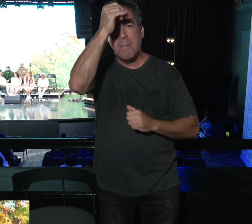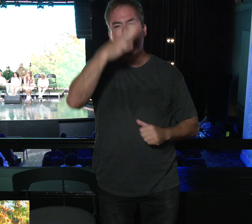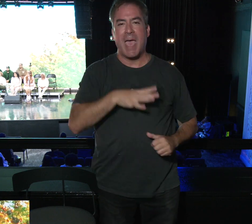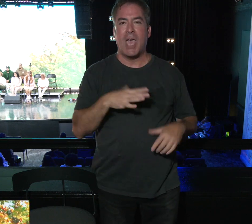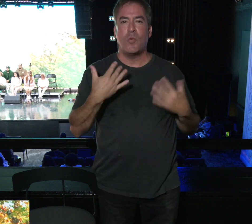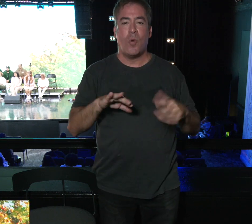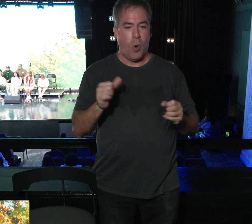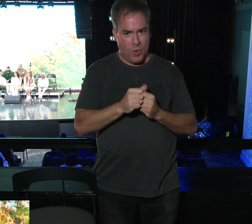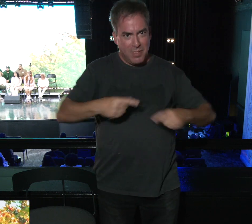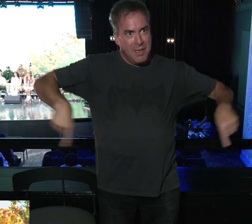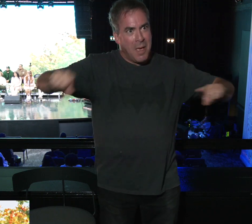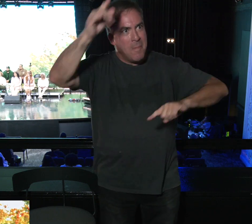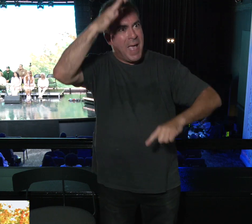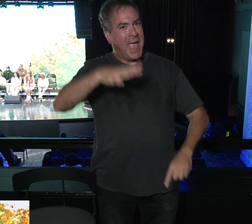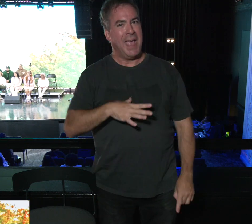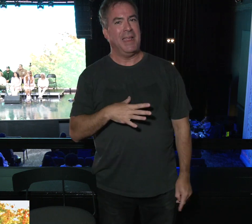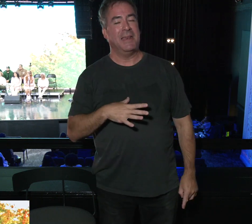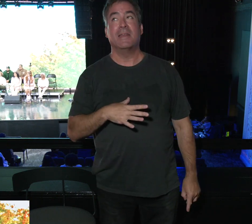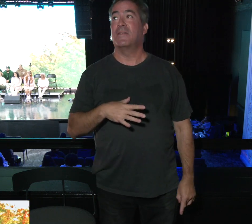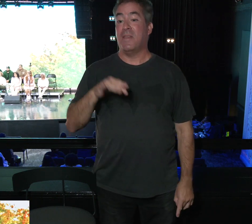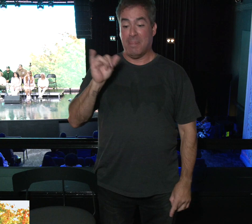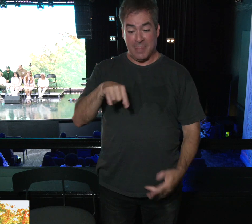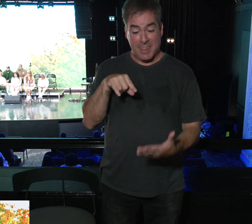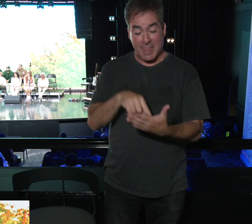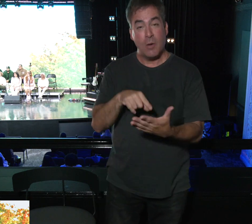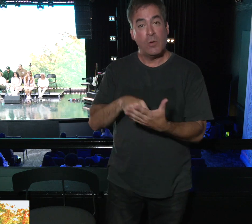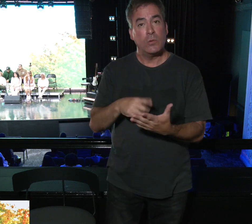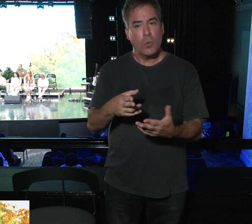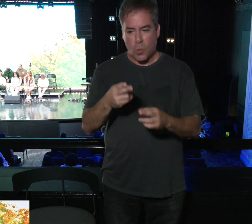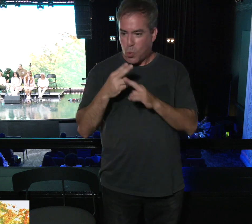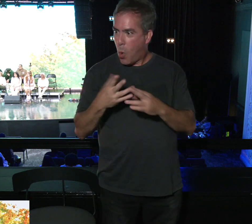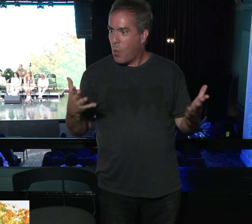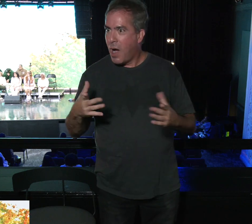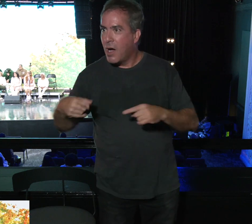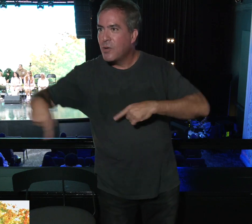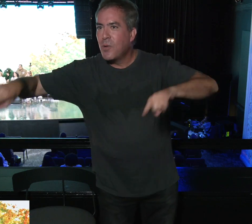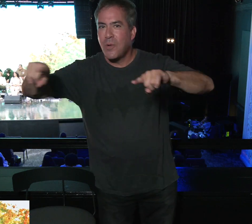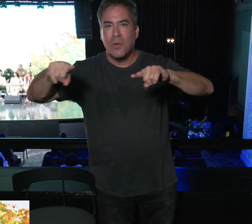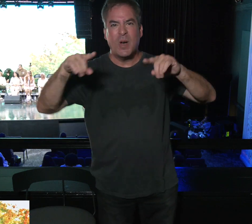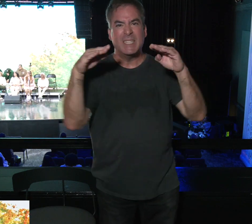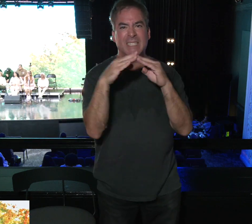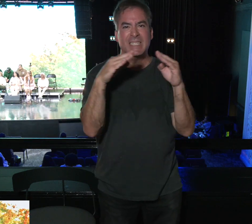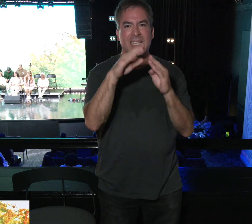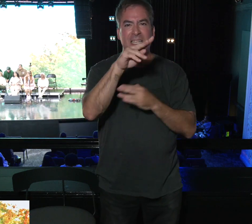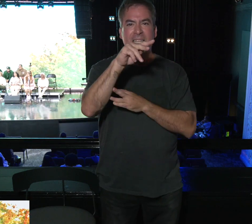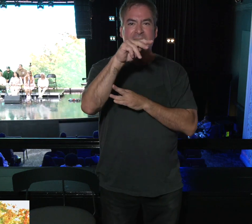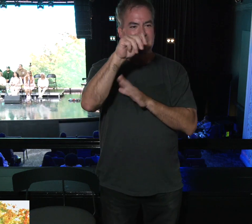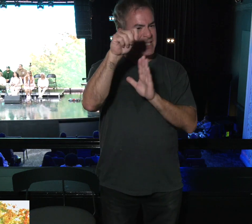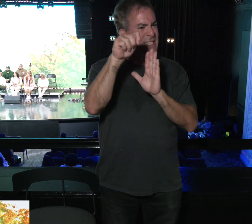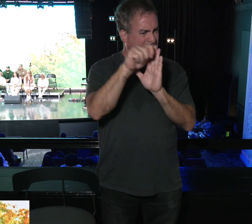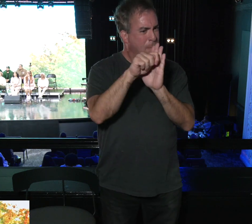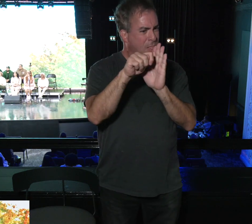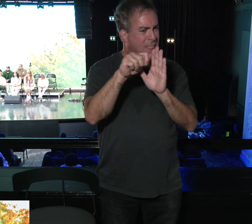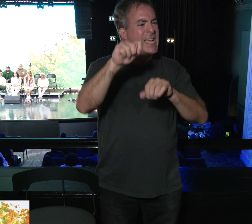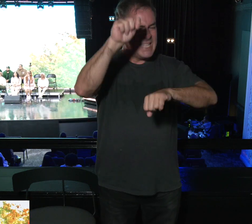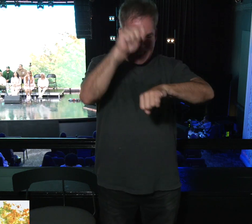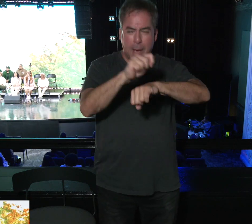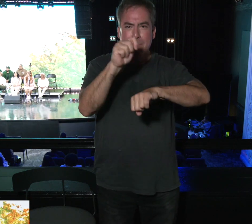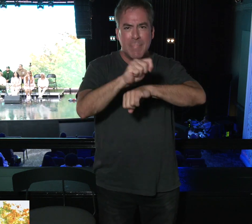with the natural. And here now, we're called temples of the Holy Spirit. We are the meeting place.